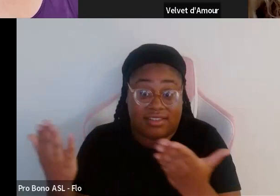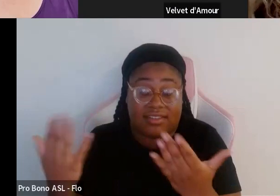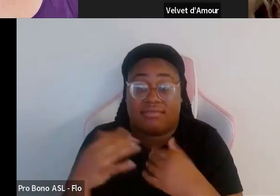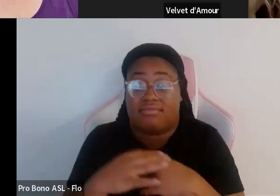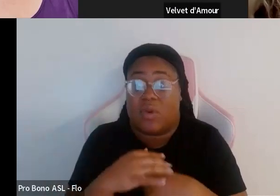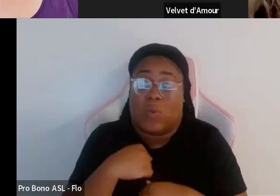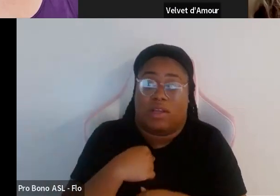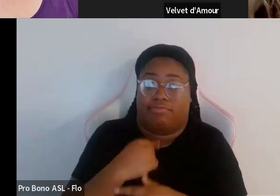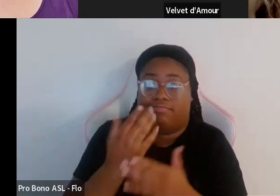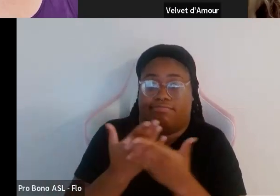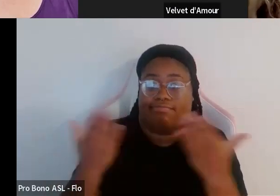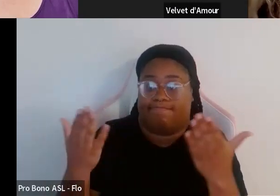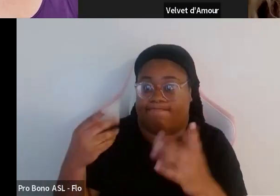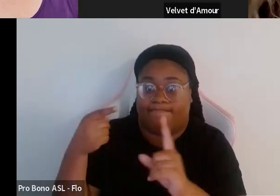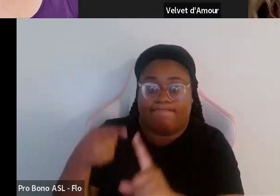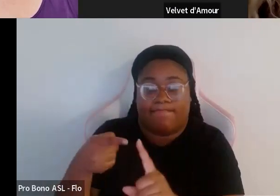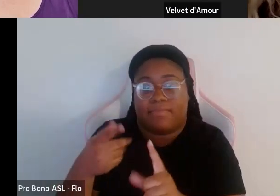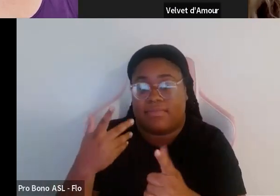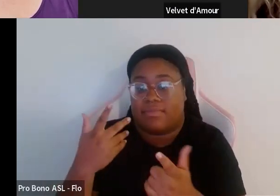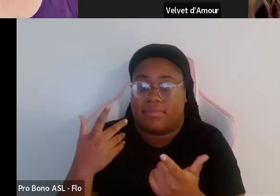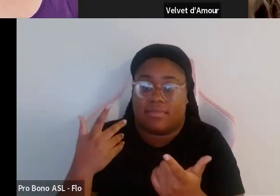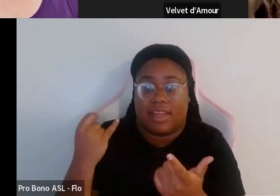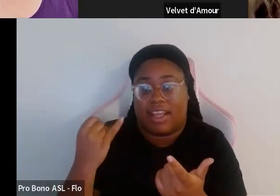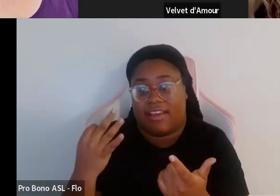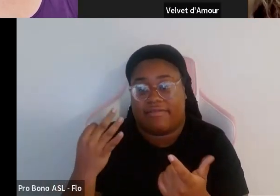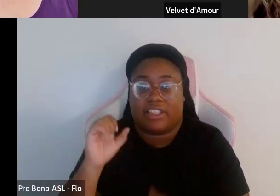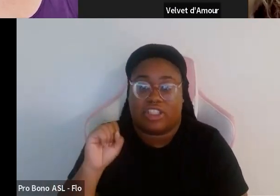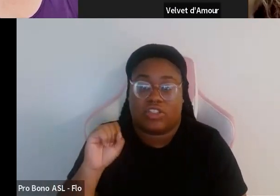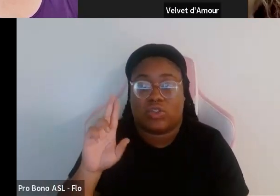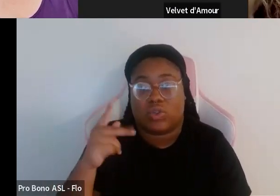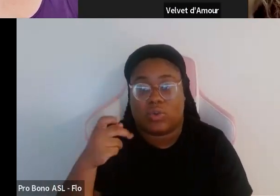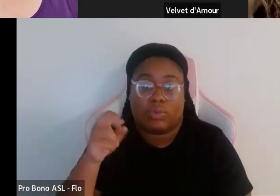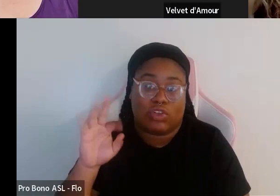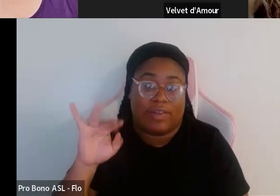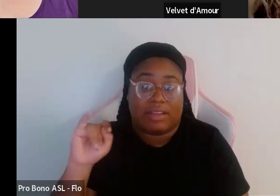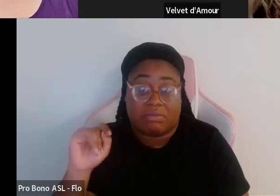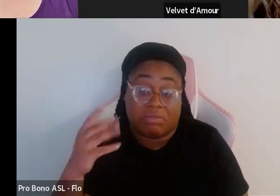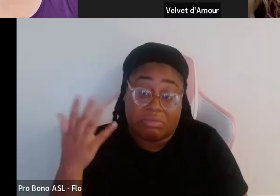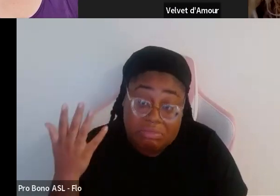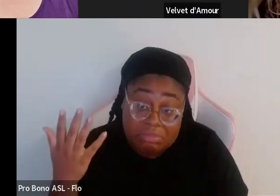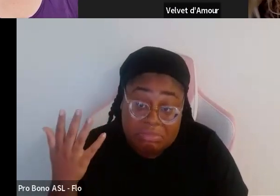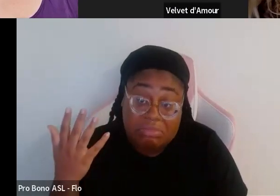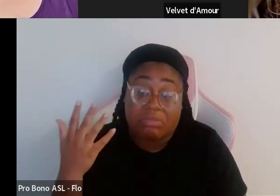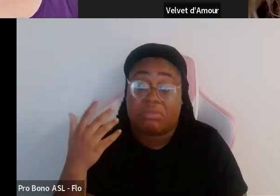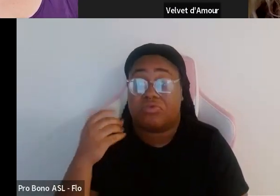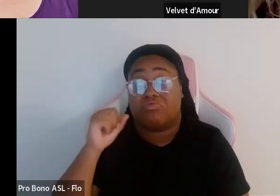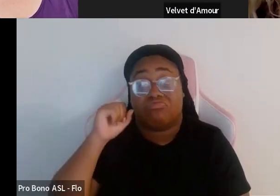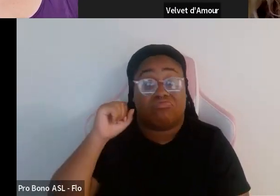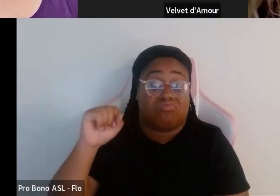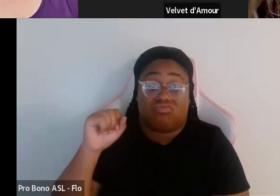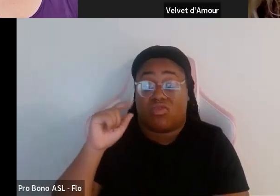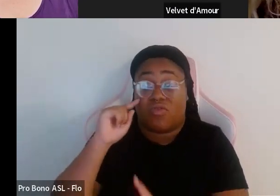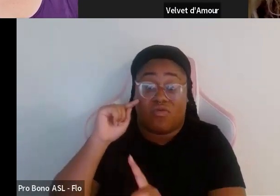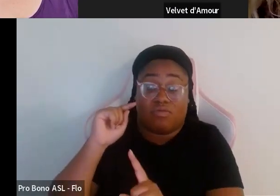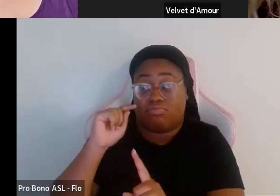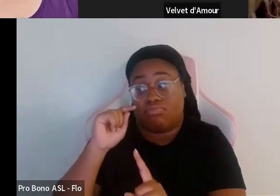we're objectified in that manner especially if you're you know a super fat so i say more power to the fetish community and just